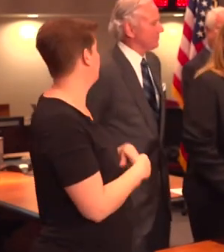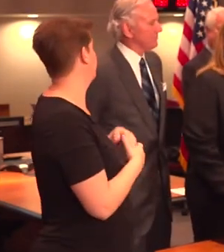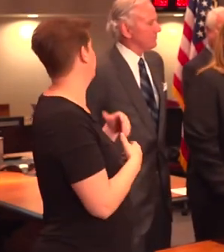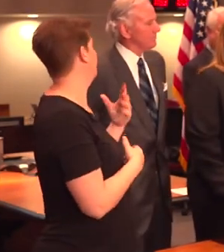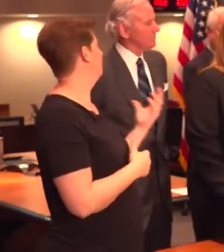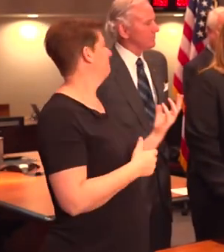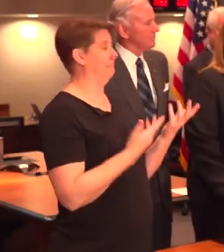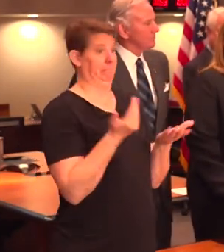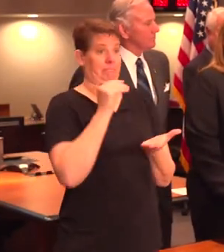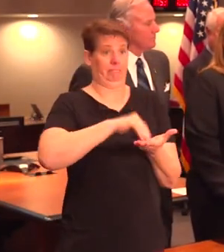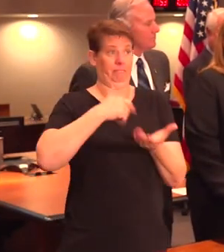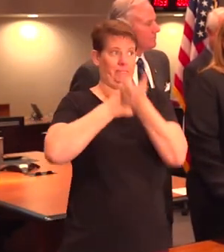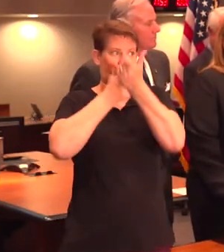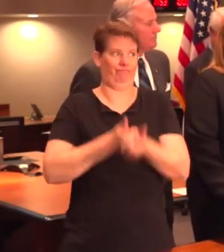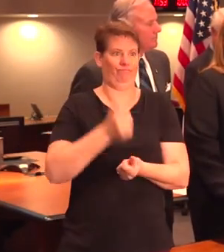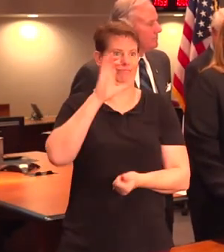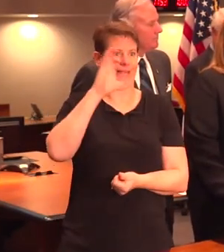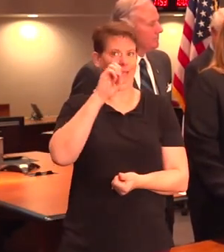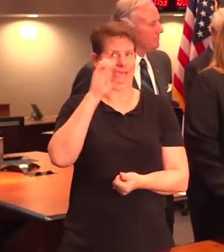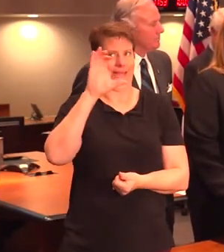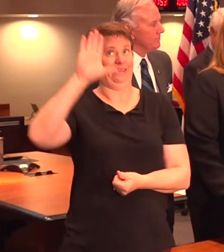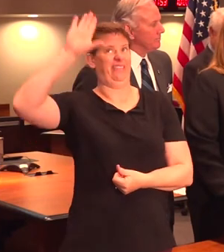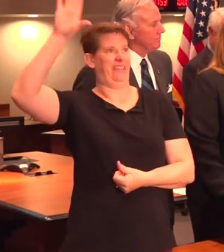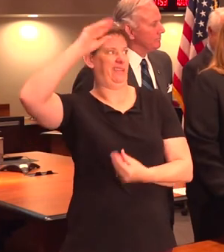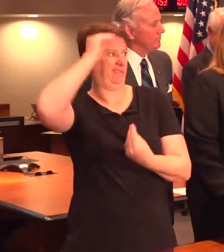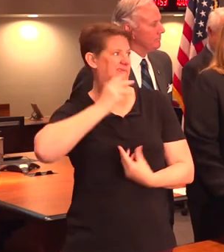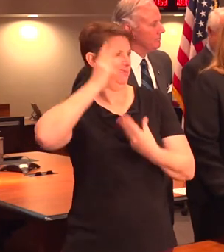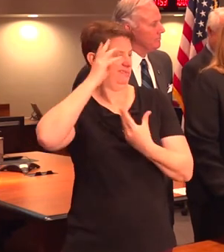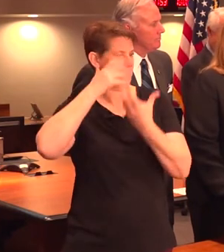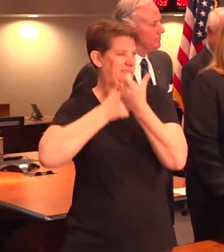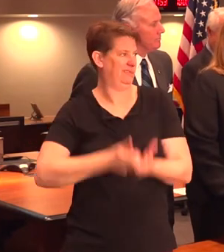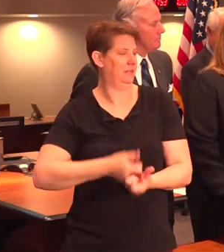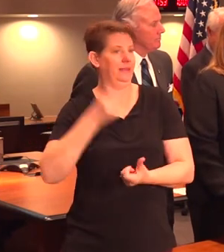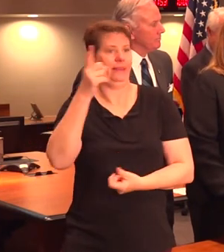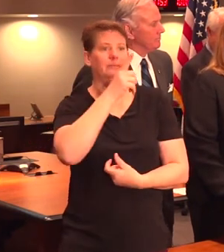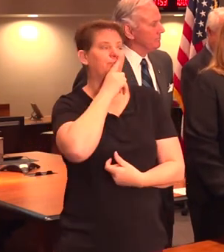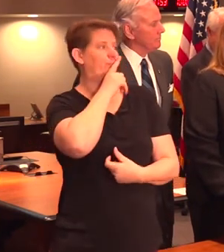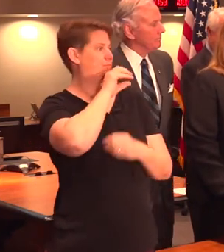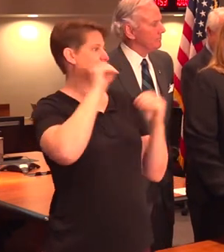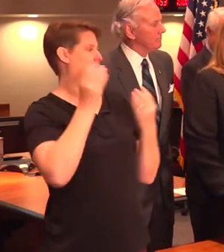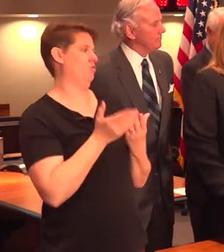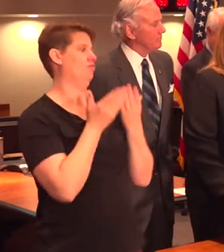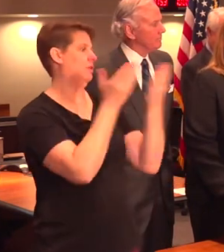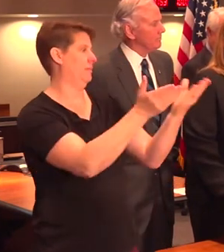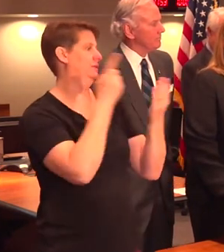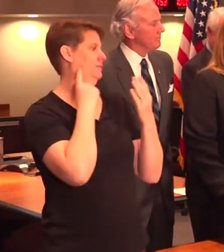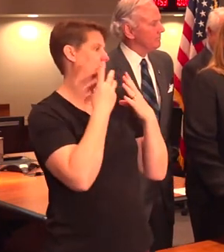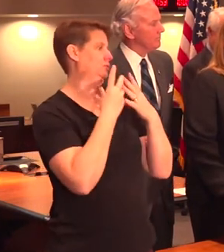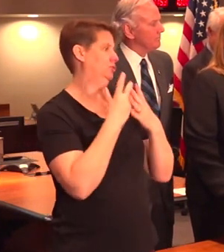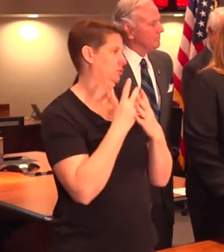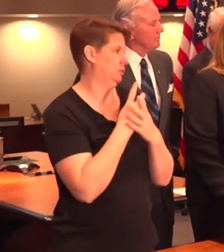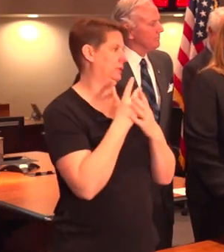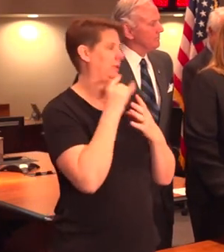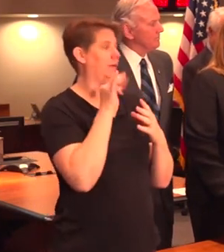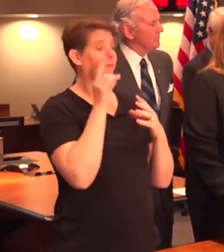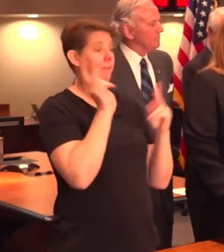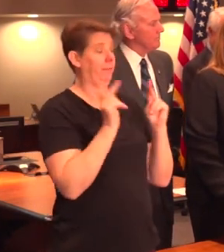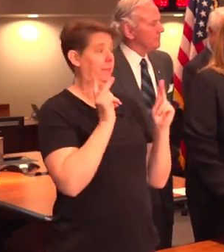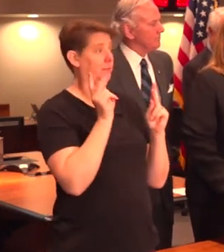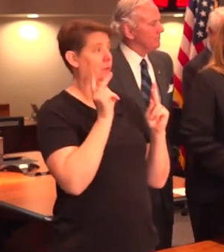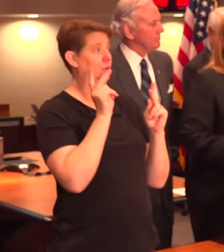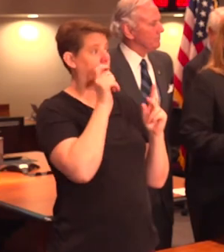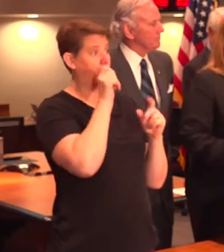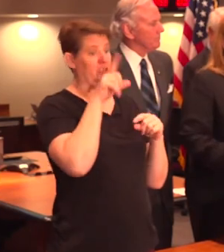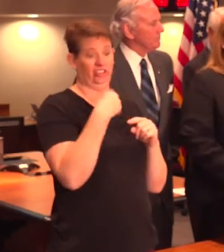Again, we are just following the CDC's guidance at this point, and there is no specific recommendation for screening of passengers